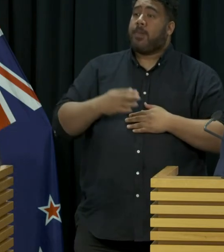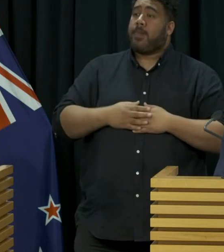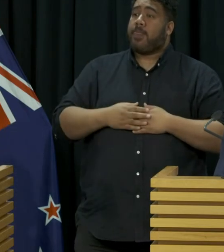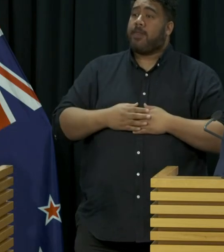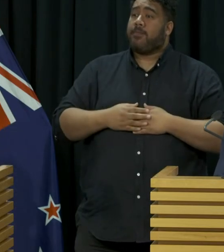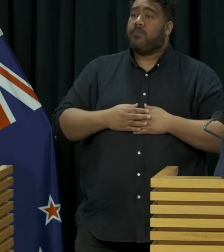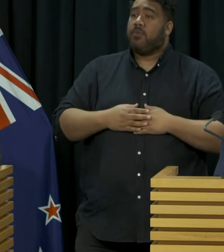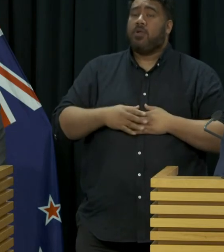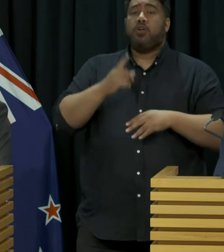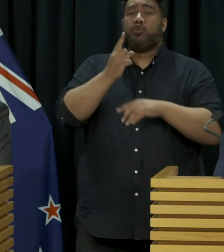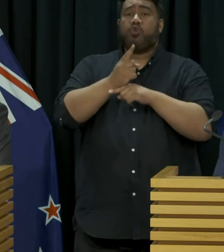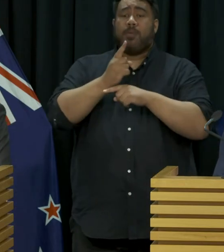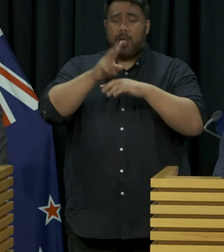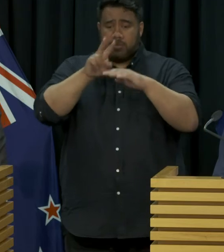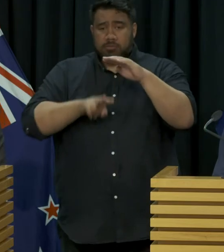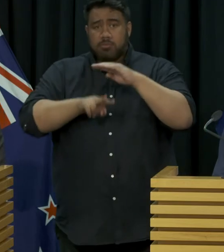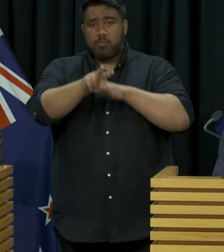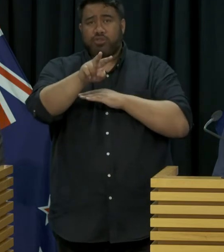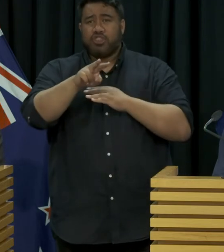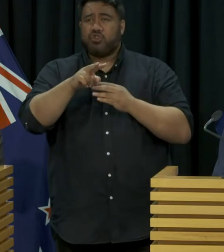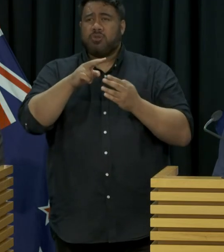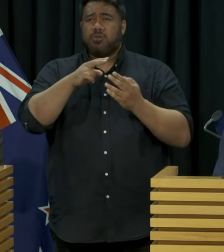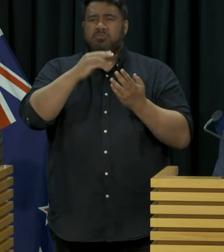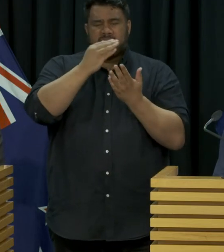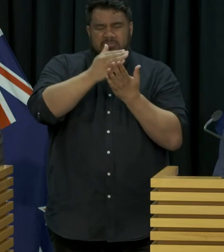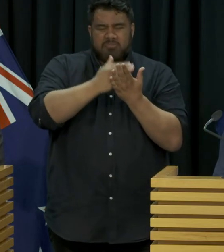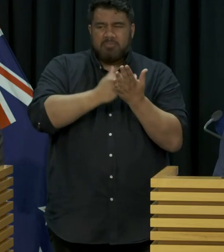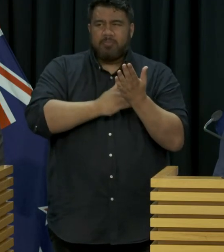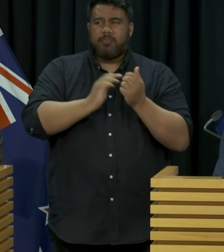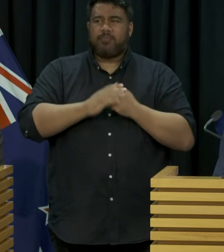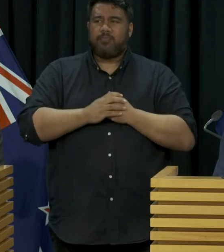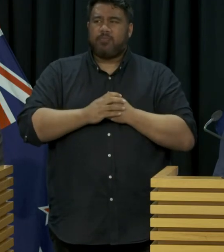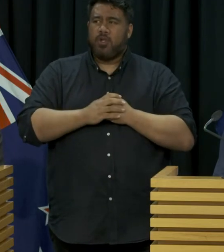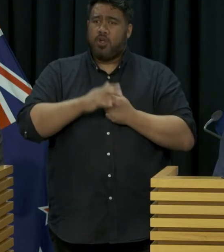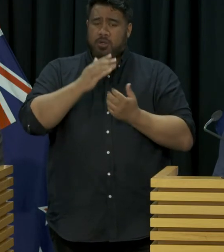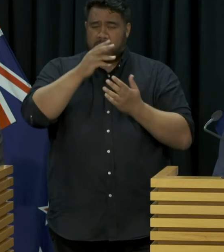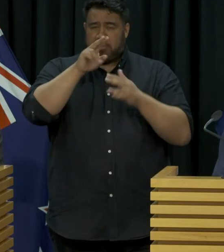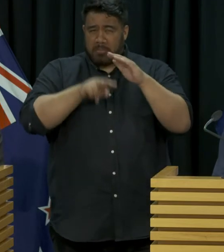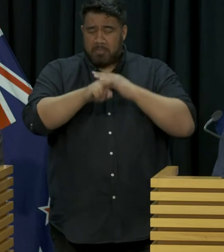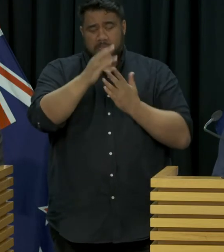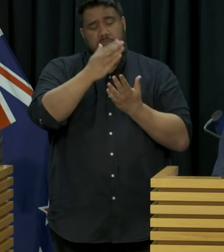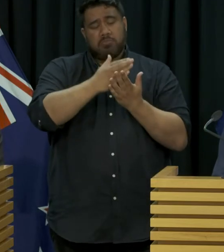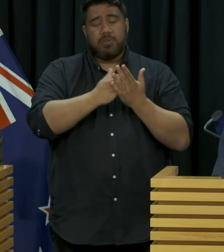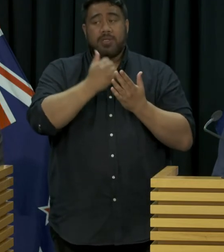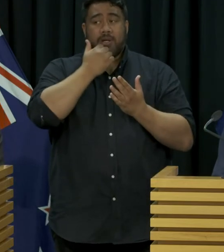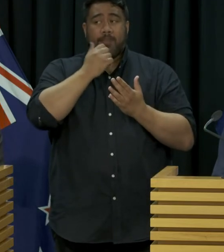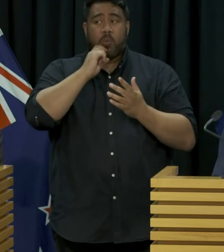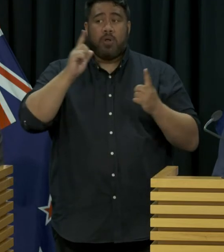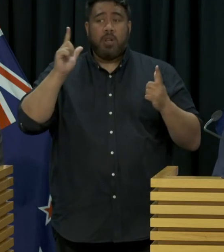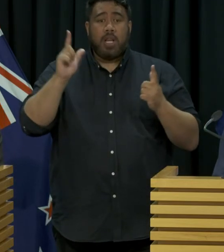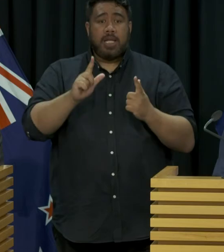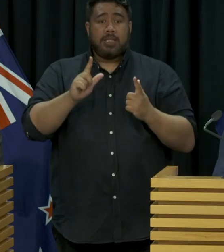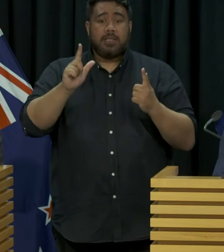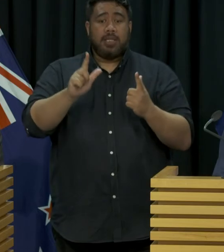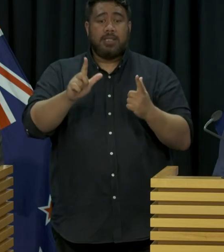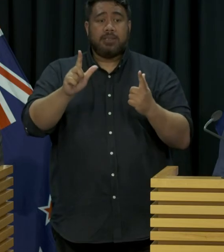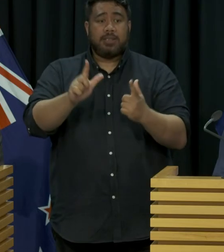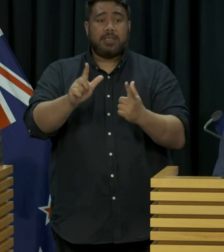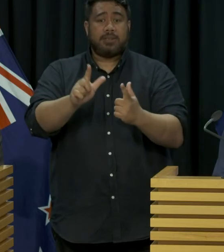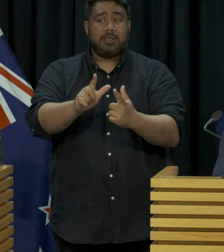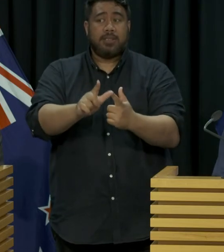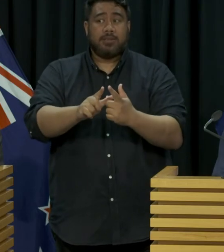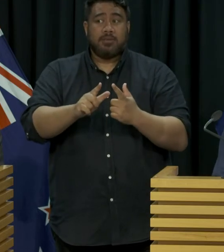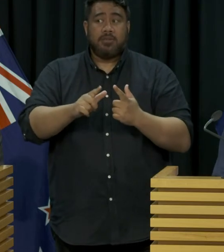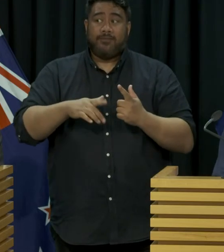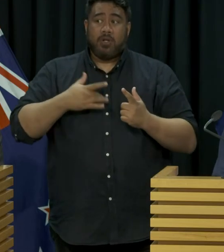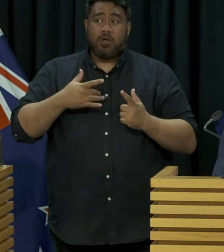Just talking about the forecasting before, for the most part, is the expectation that those numbers will drop off and continue to drop off? Because most people